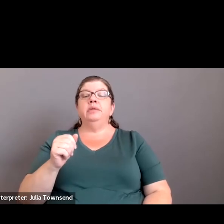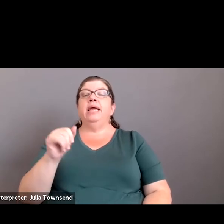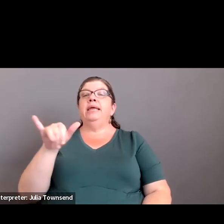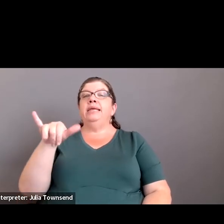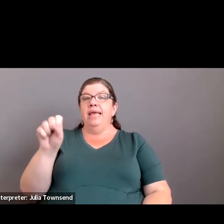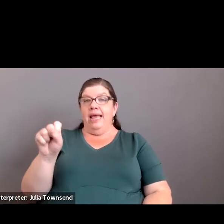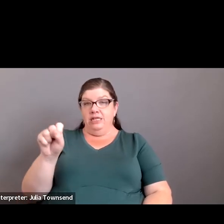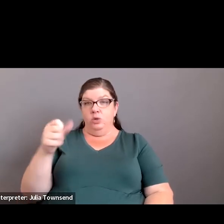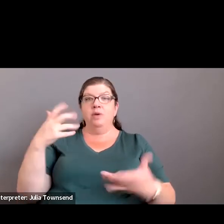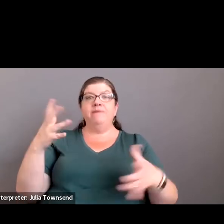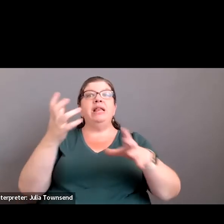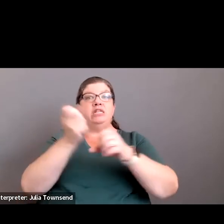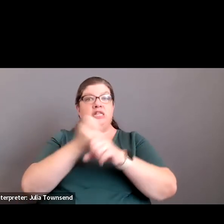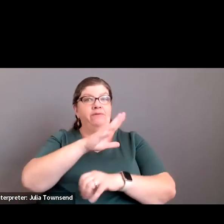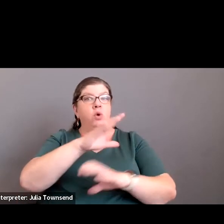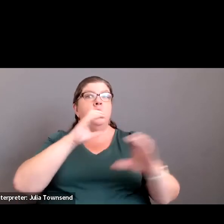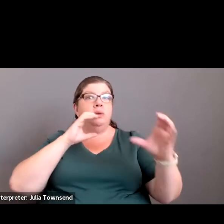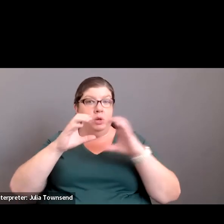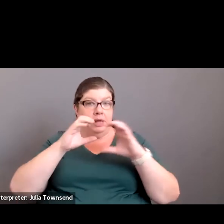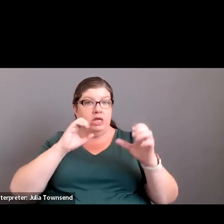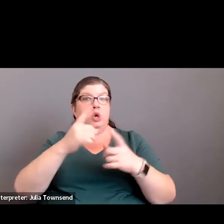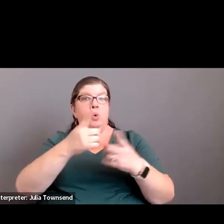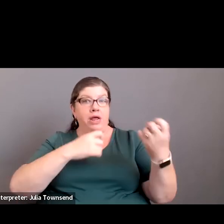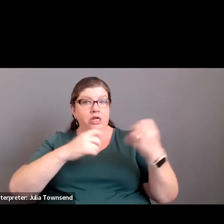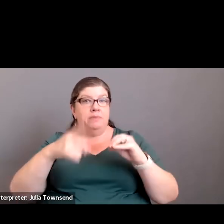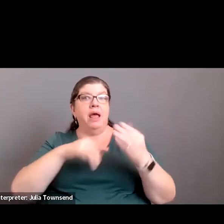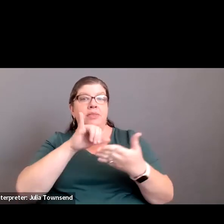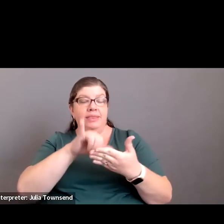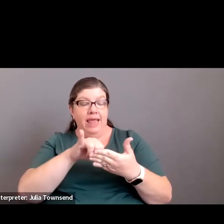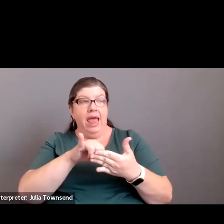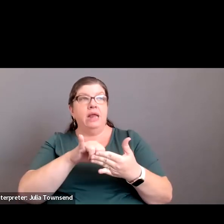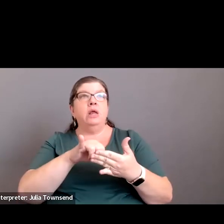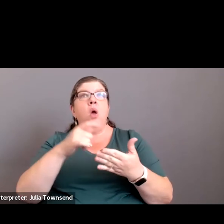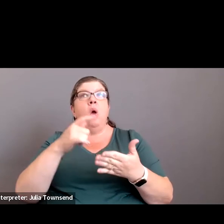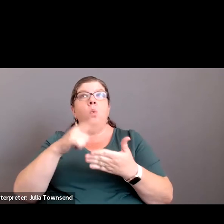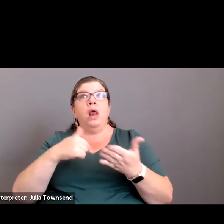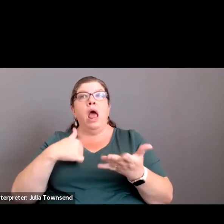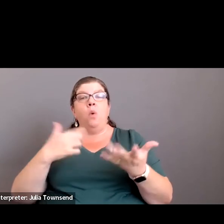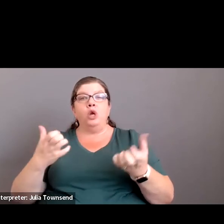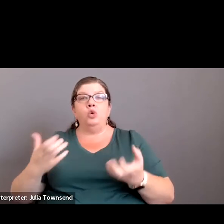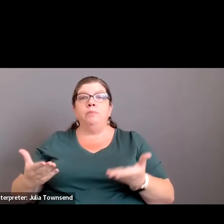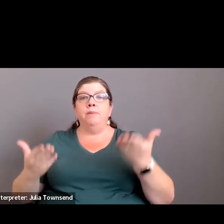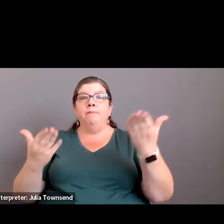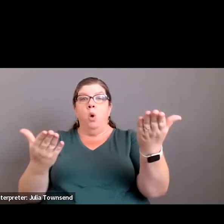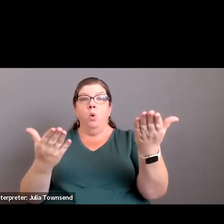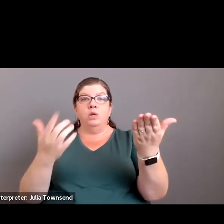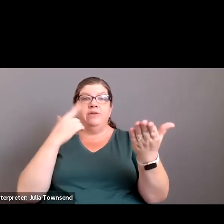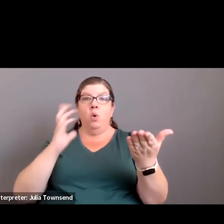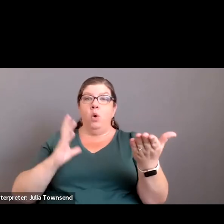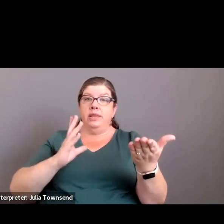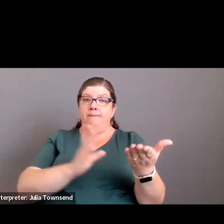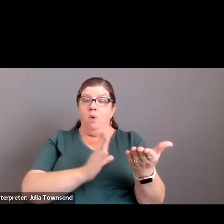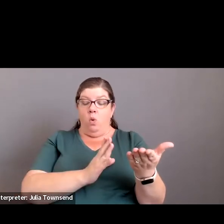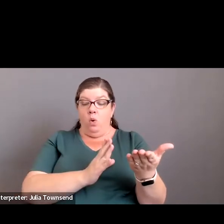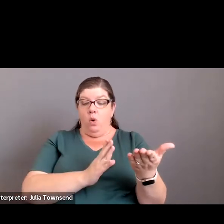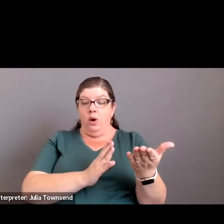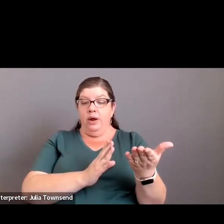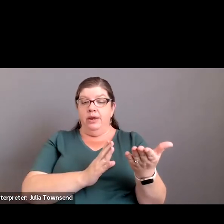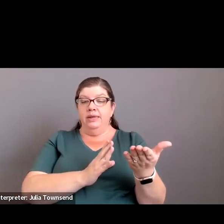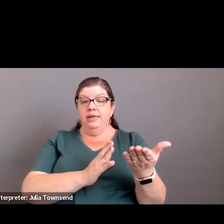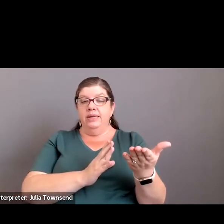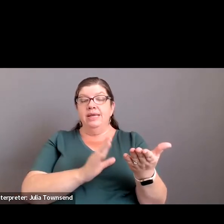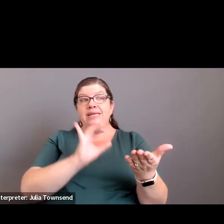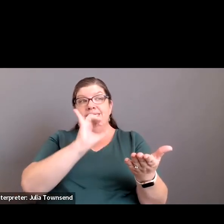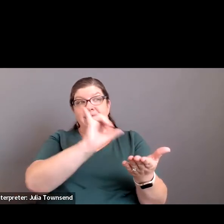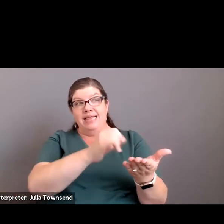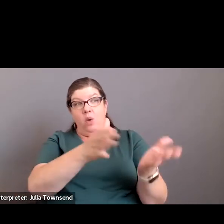Yes, we have received your communication and your questions about that. What I'd like to propose for the board is to bring